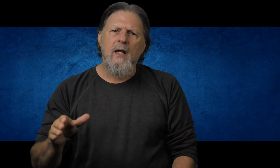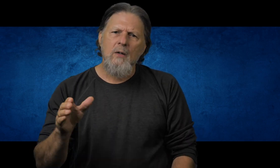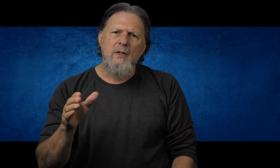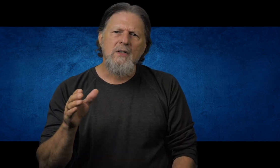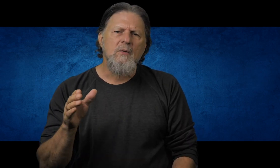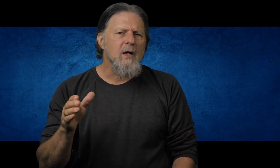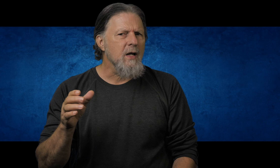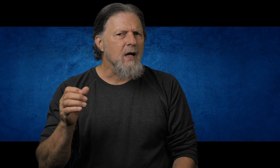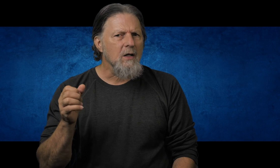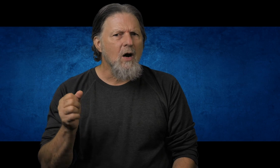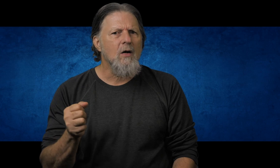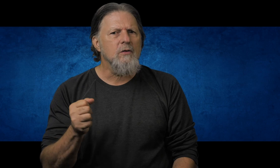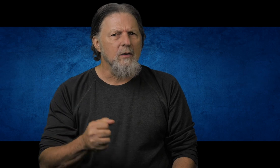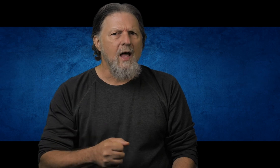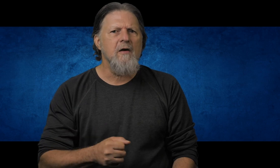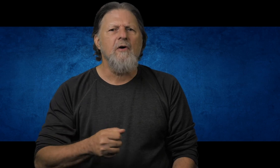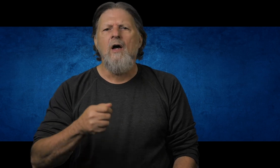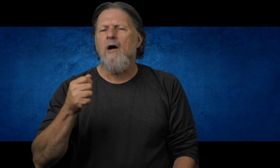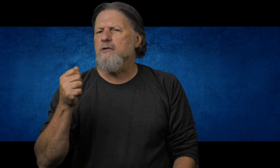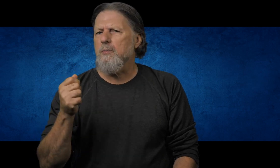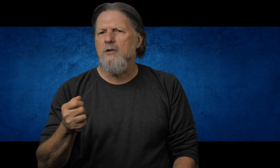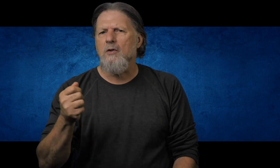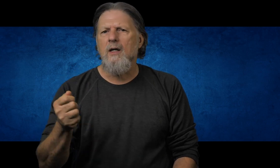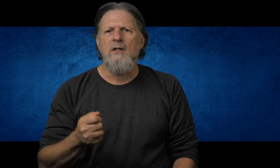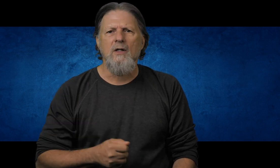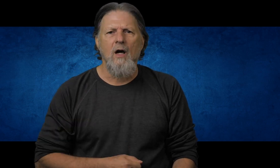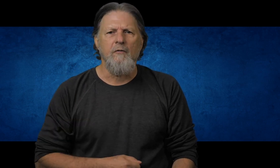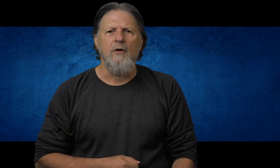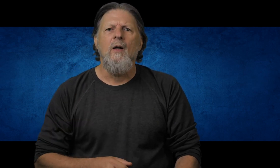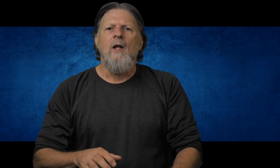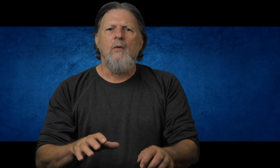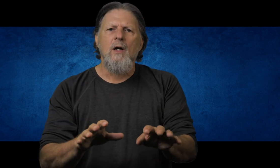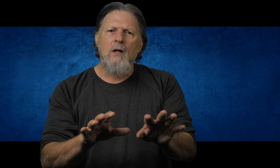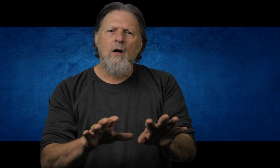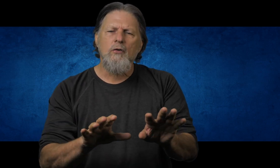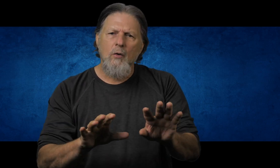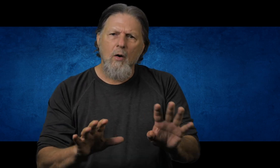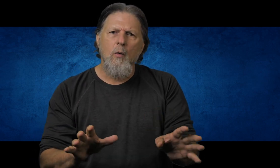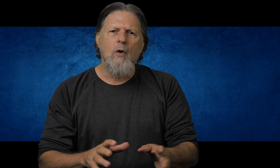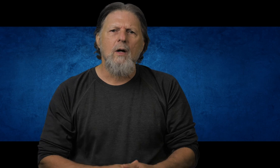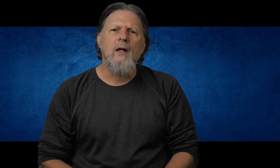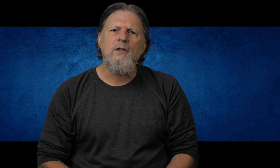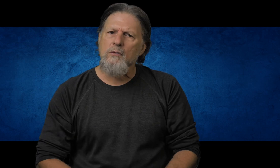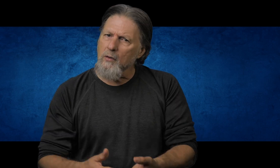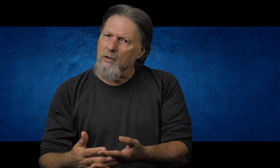here we see we are not called to a life of spiritual ease and comfort. We are called to a war against ruthless